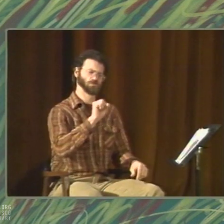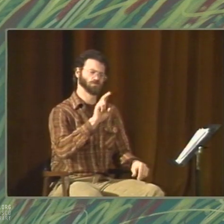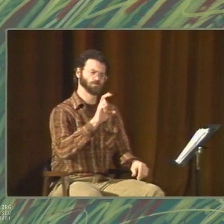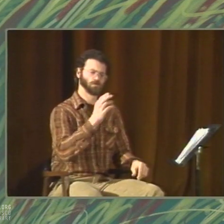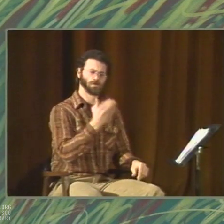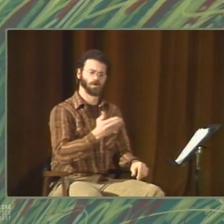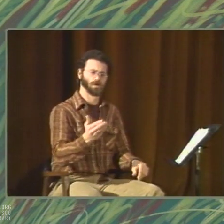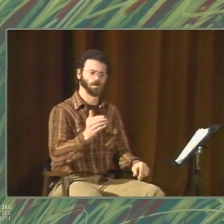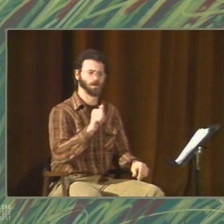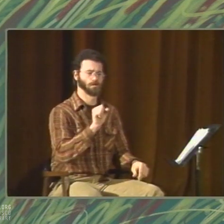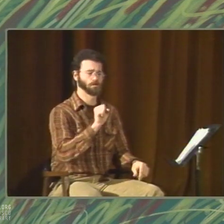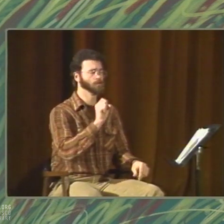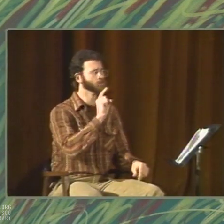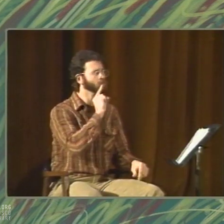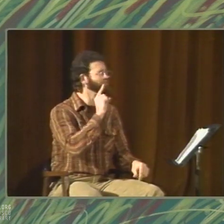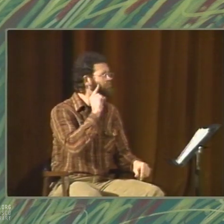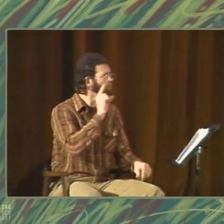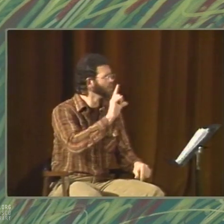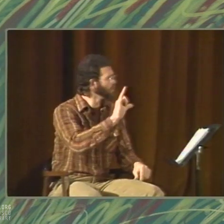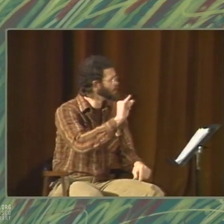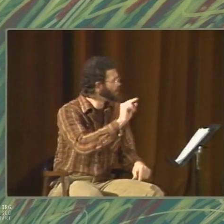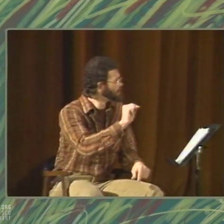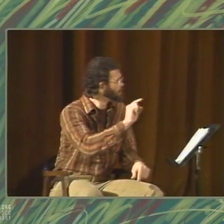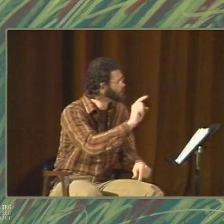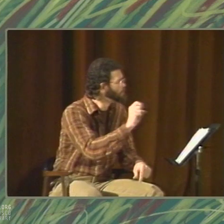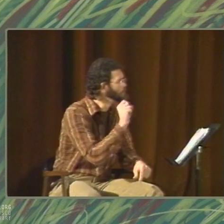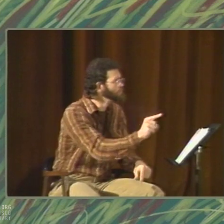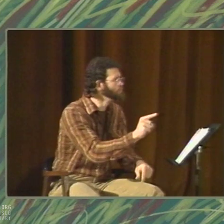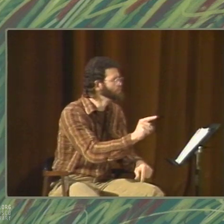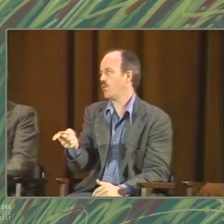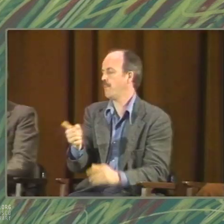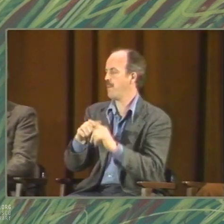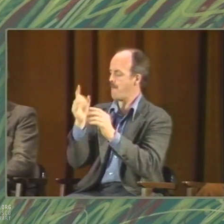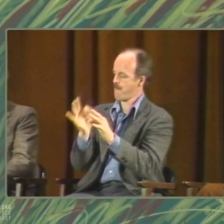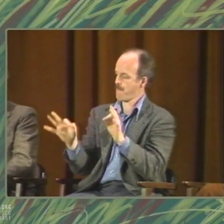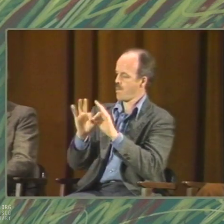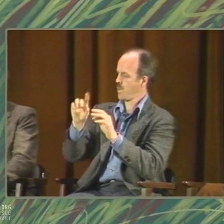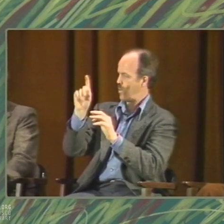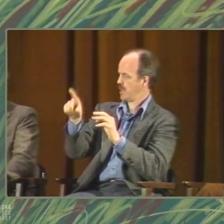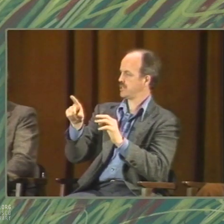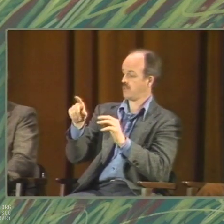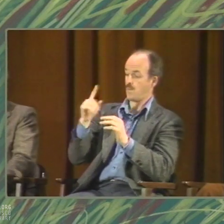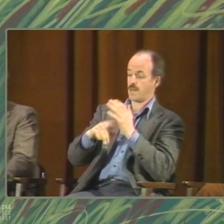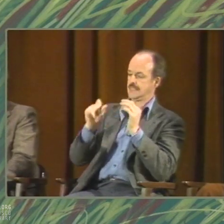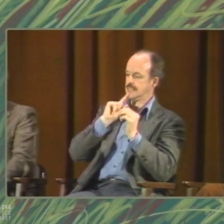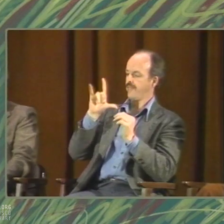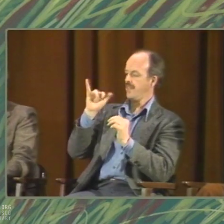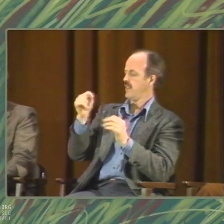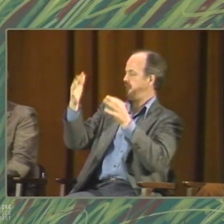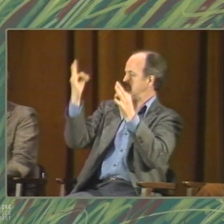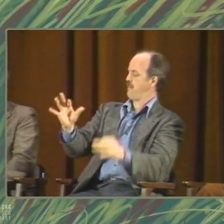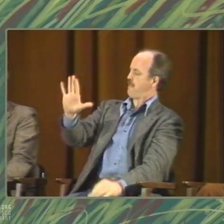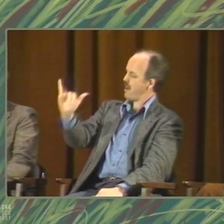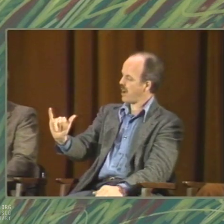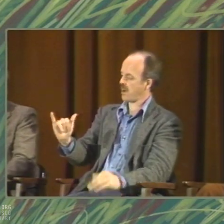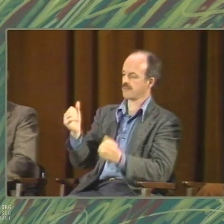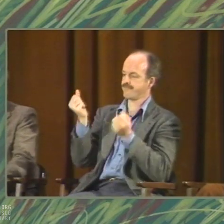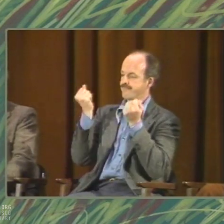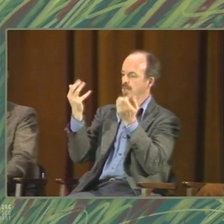How do we define deaf literature? The important question is who defines deaf literature? The deaf